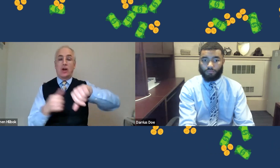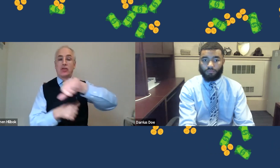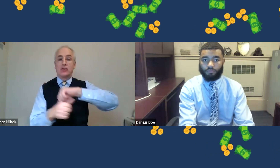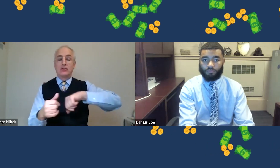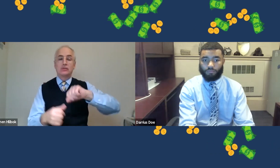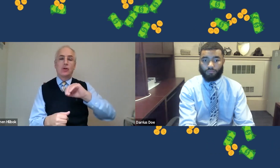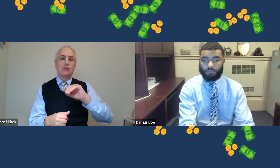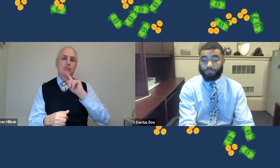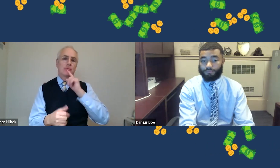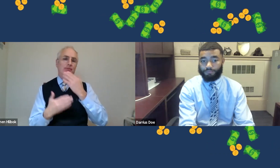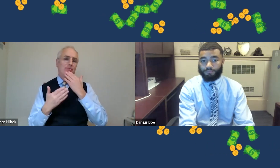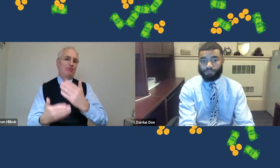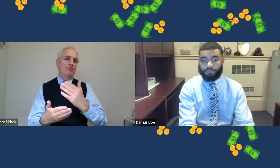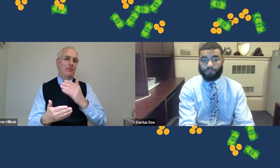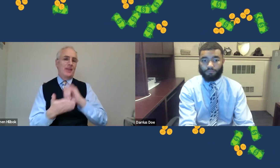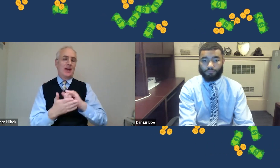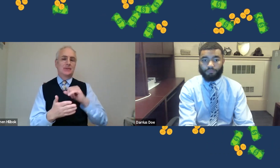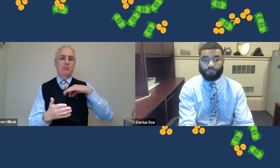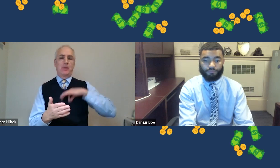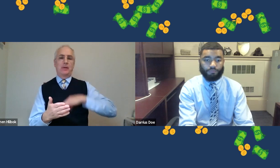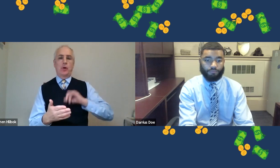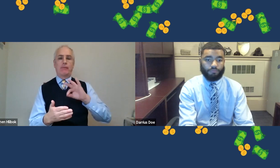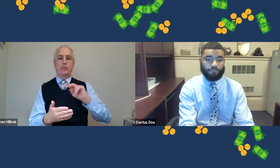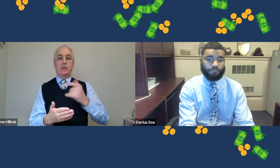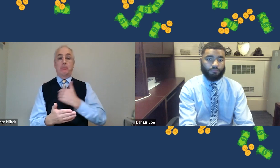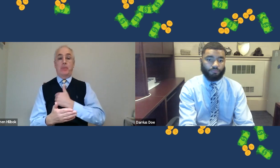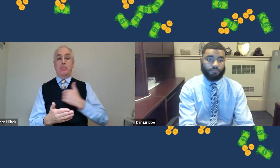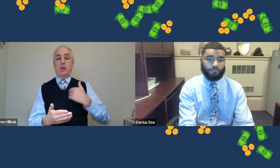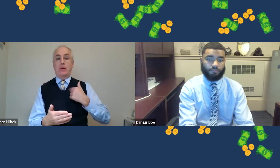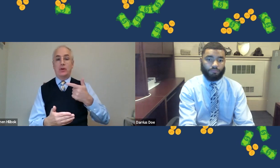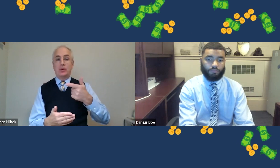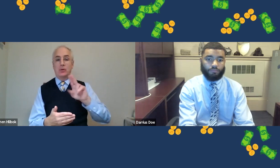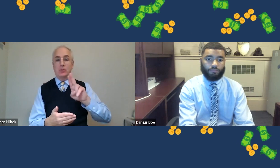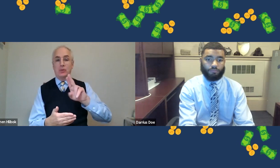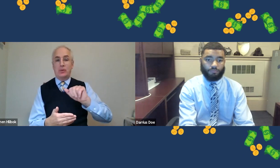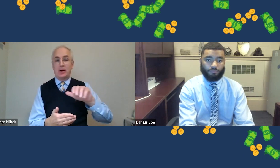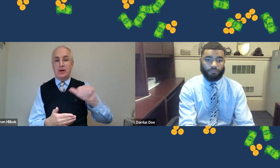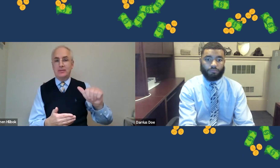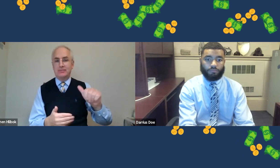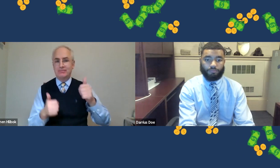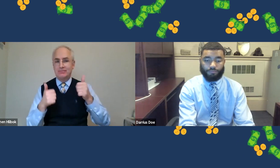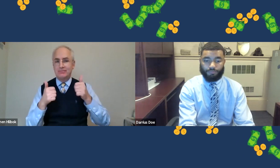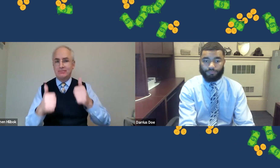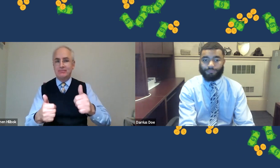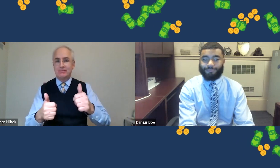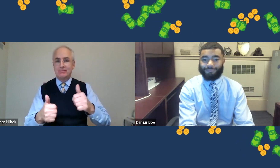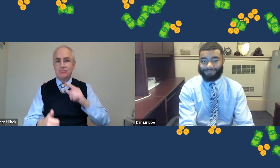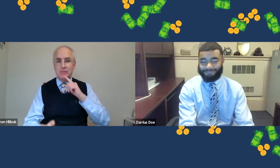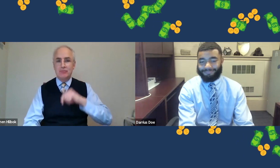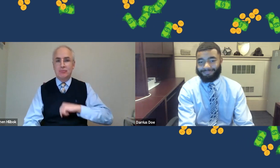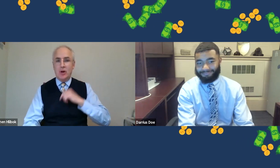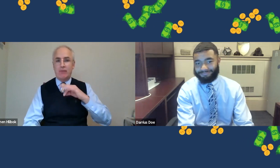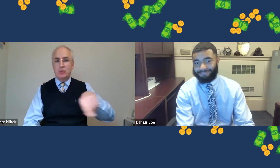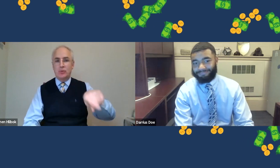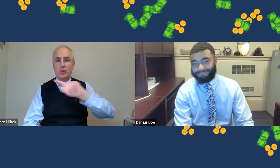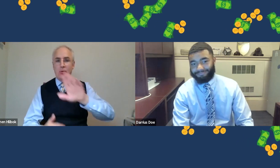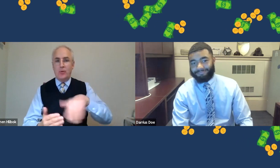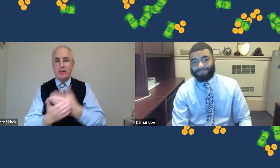start of our life to finish of our life. So that's very beneficial. And I'm so glad to be a member of the GUAA.